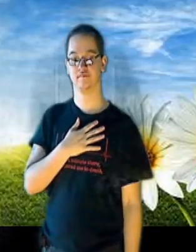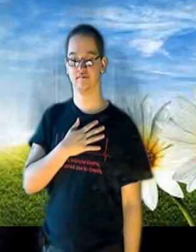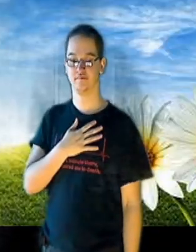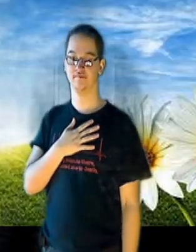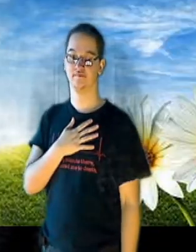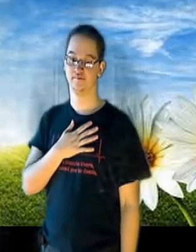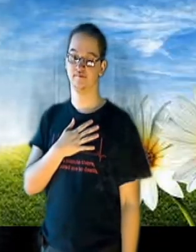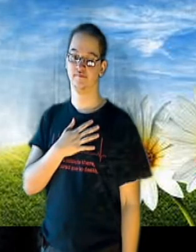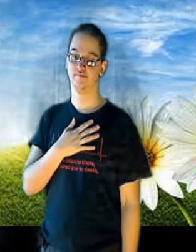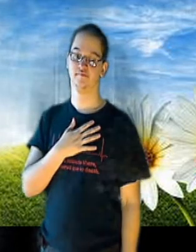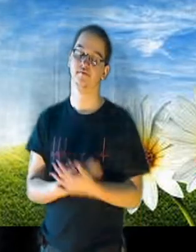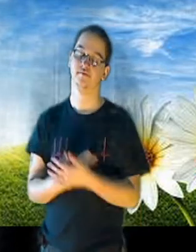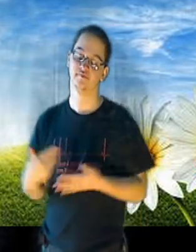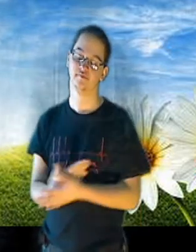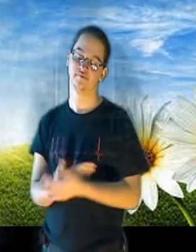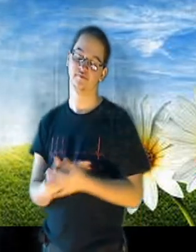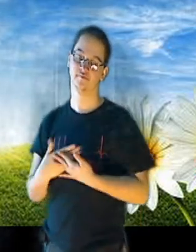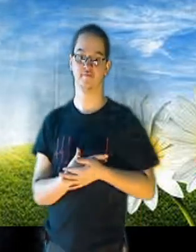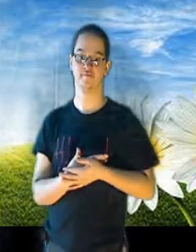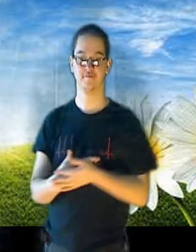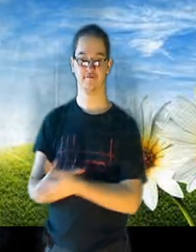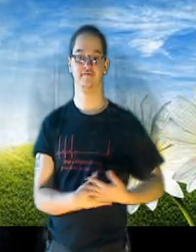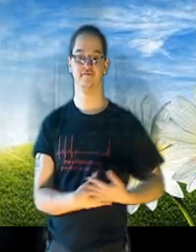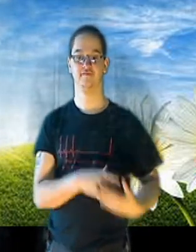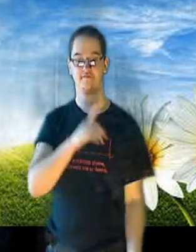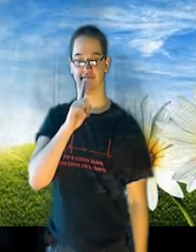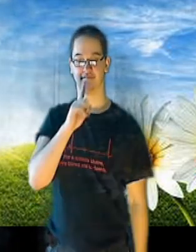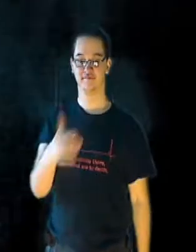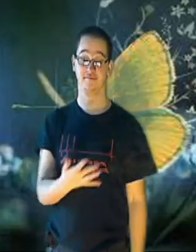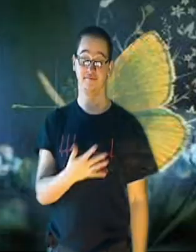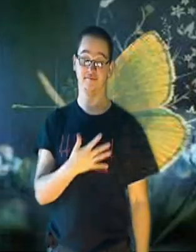Baby, baby, baby Be mine